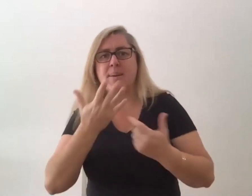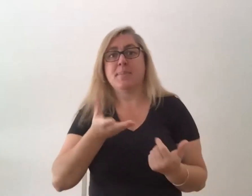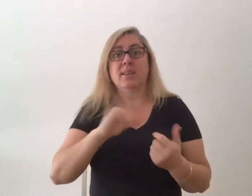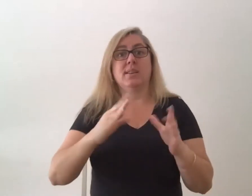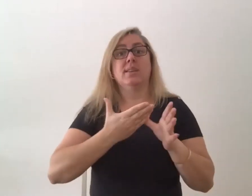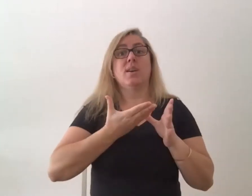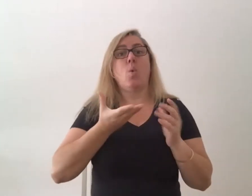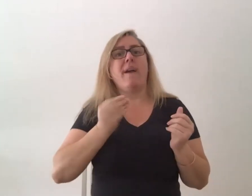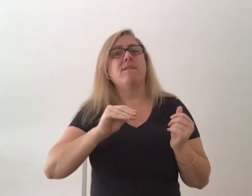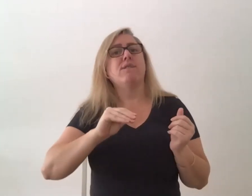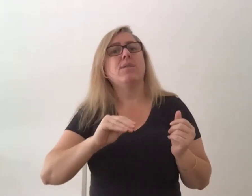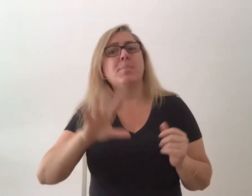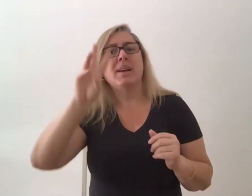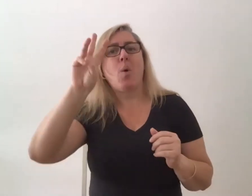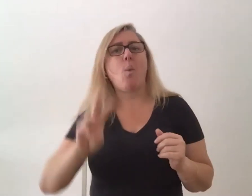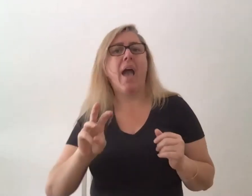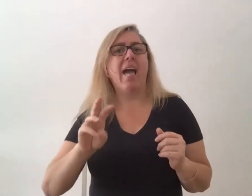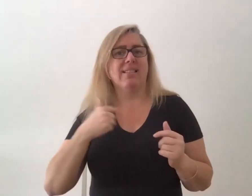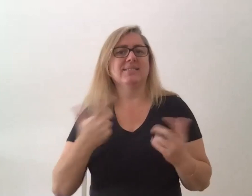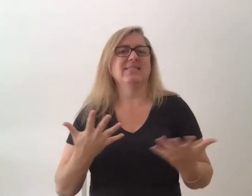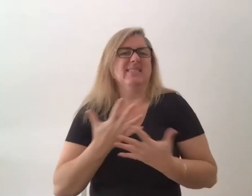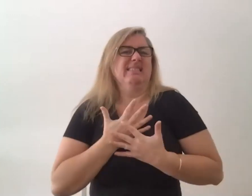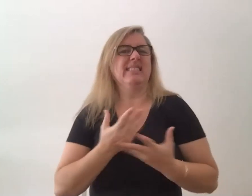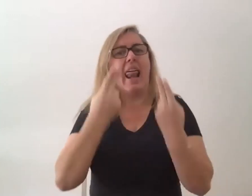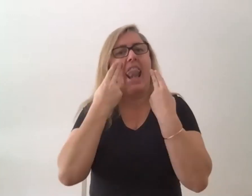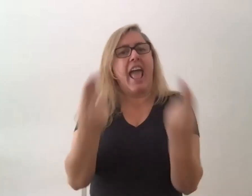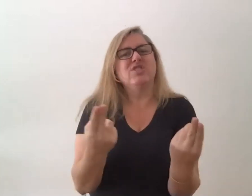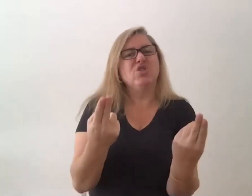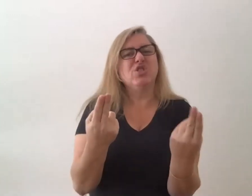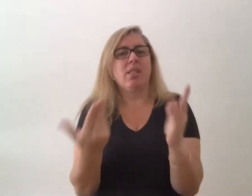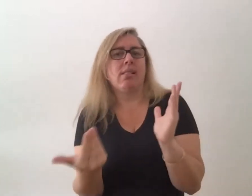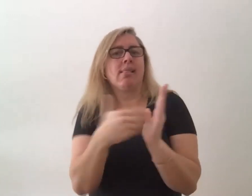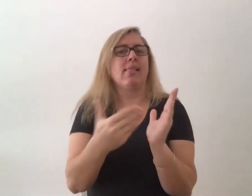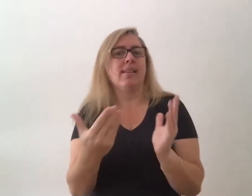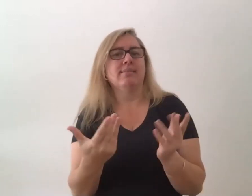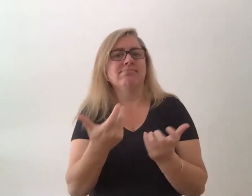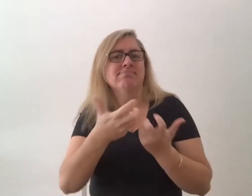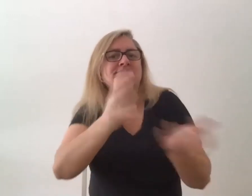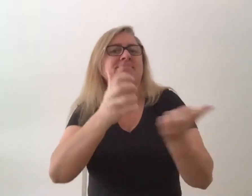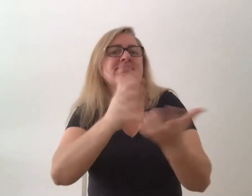So it's quite natural to have a bit of a laugh at things that really annoy you.